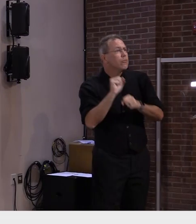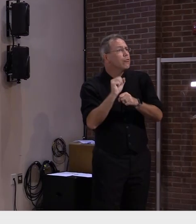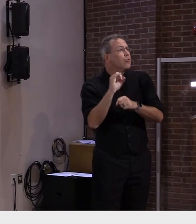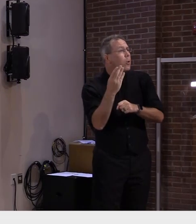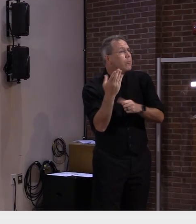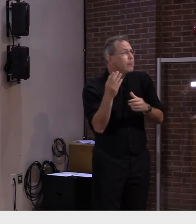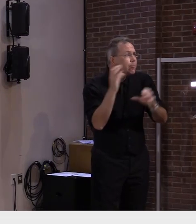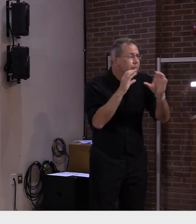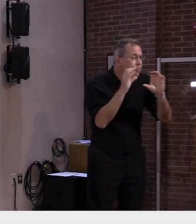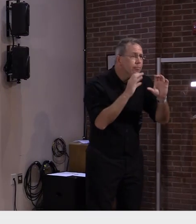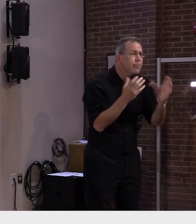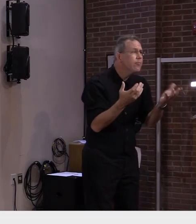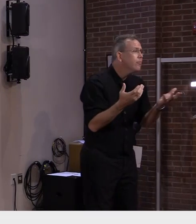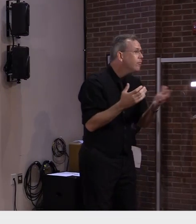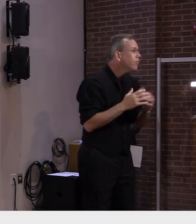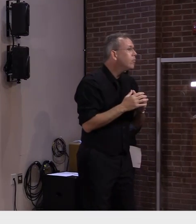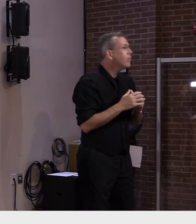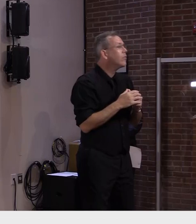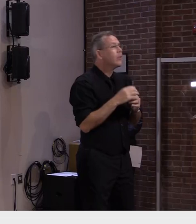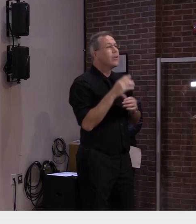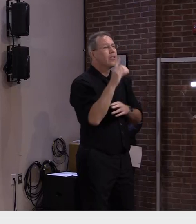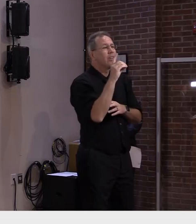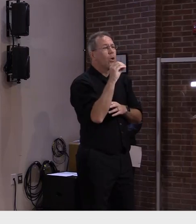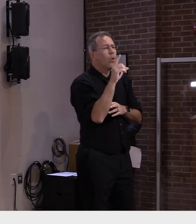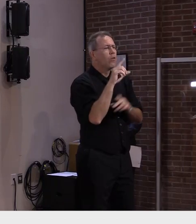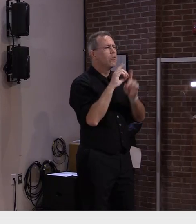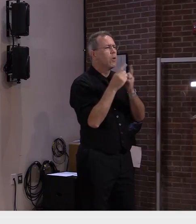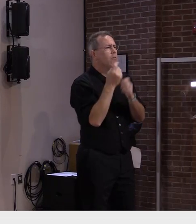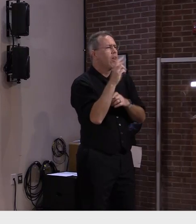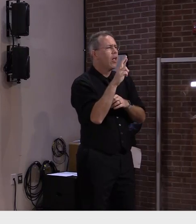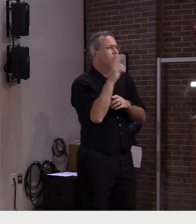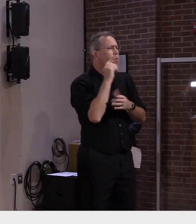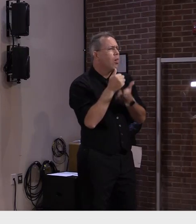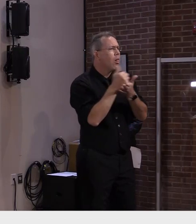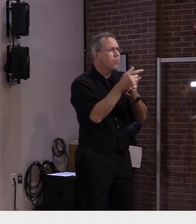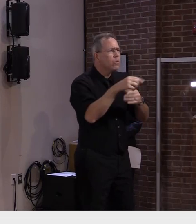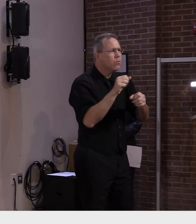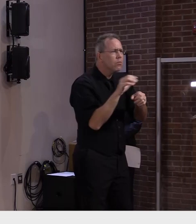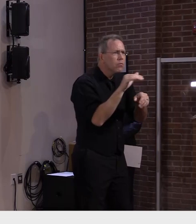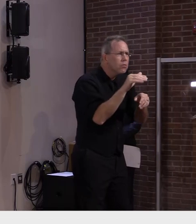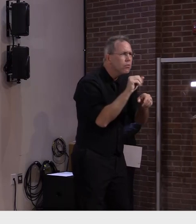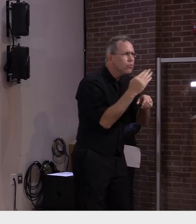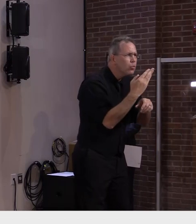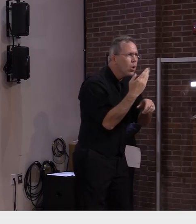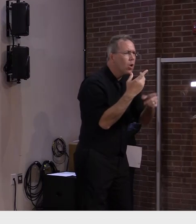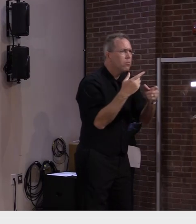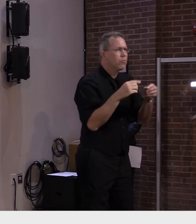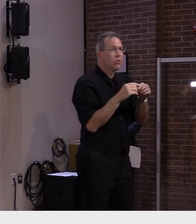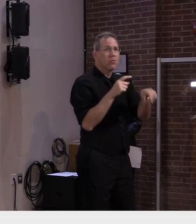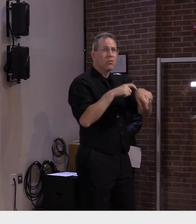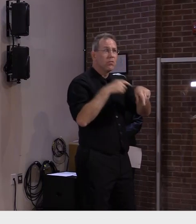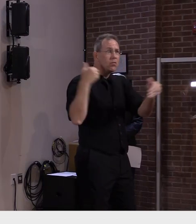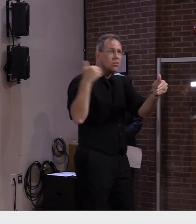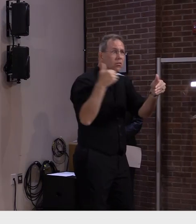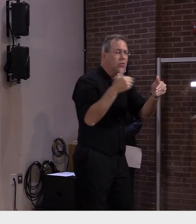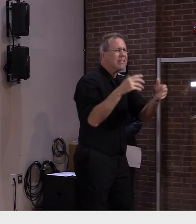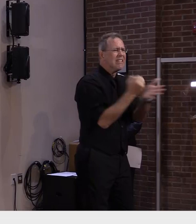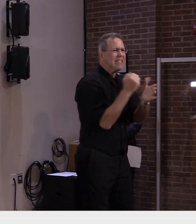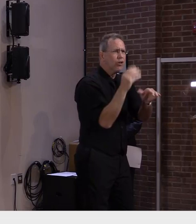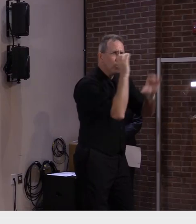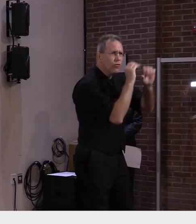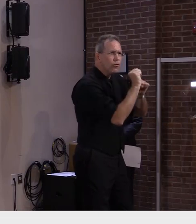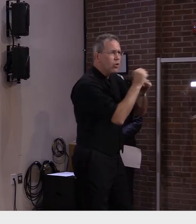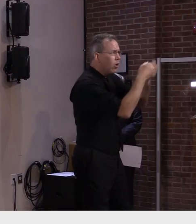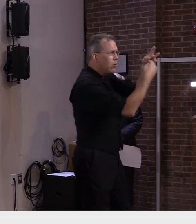help move them into the workforce before September 4th that's why the department has been contacted uh